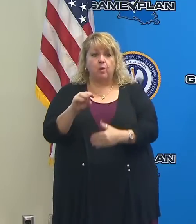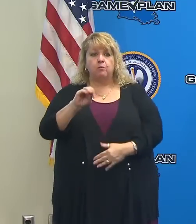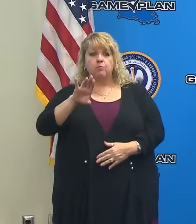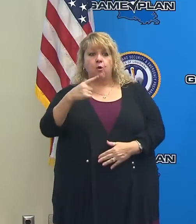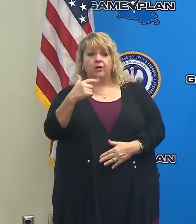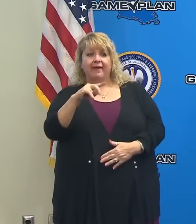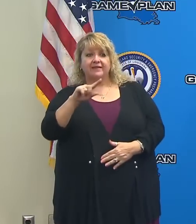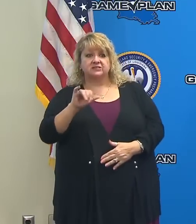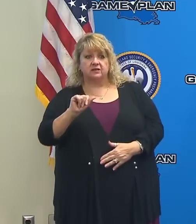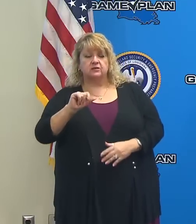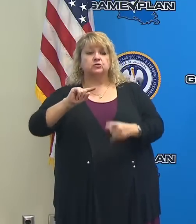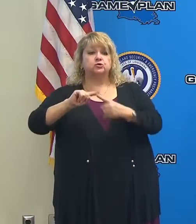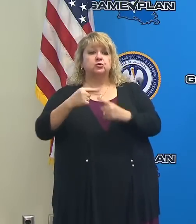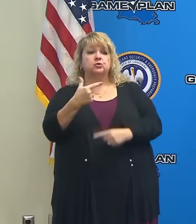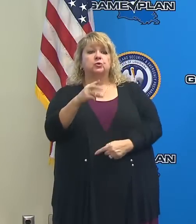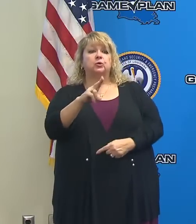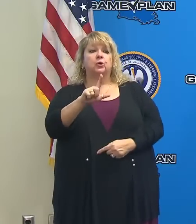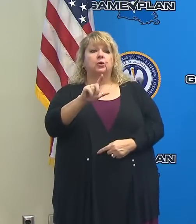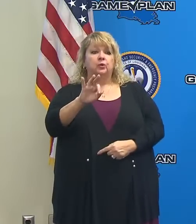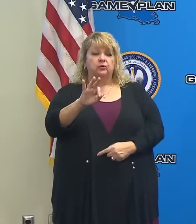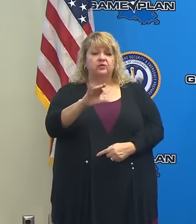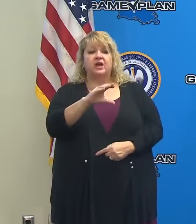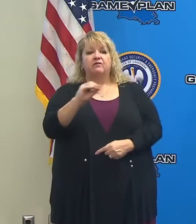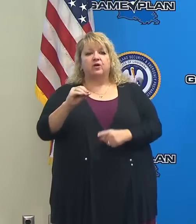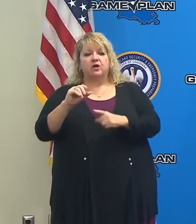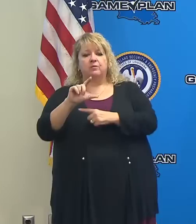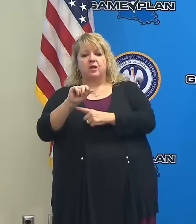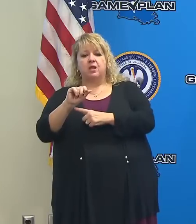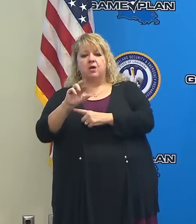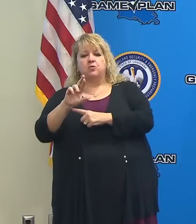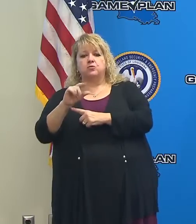to the Gulf, and the La Rose to Golden Meadow.